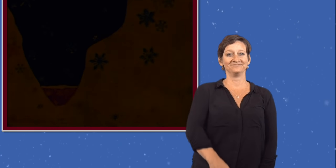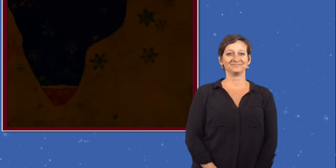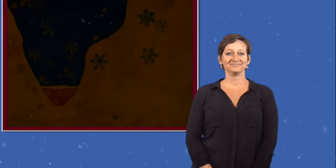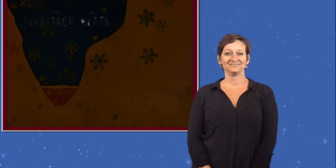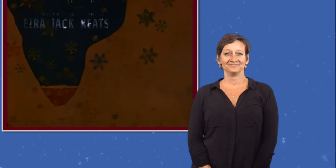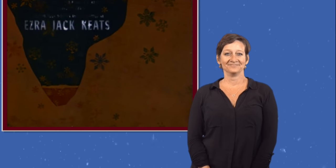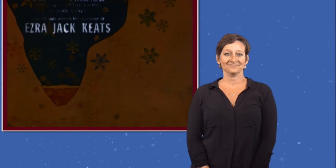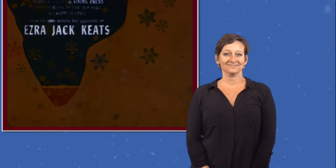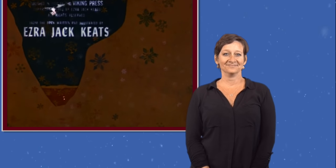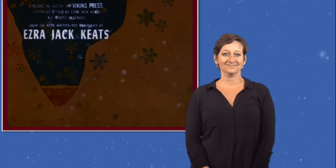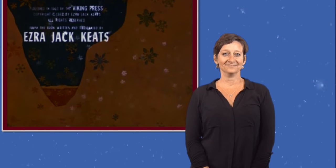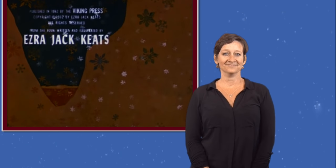Good day, . . .